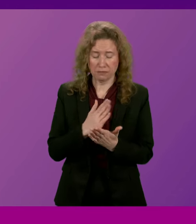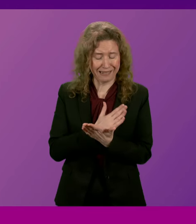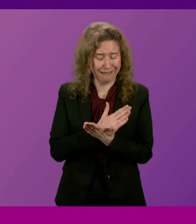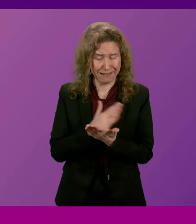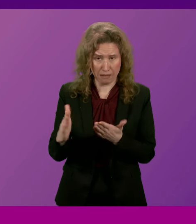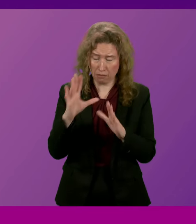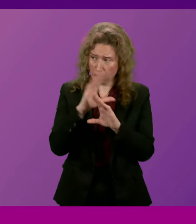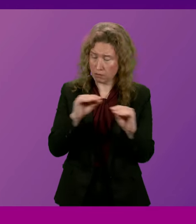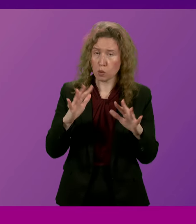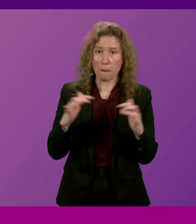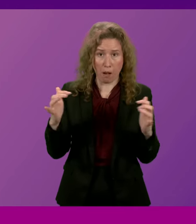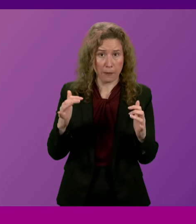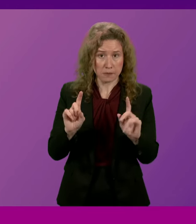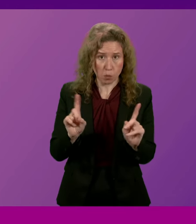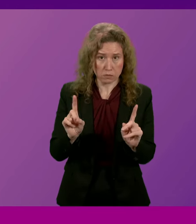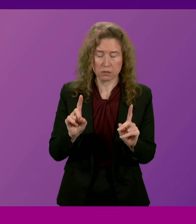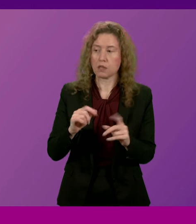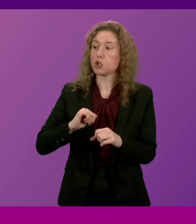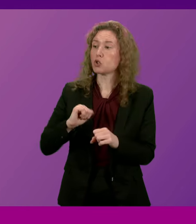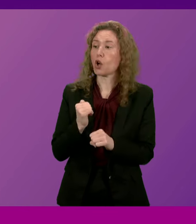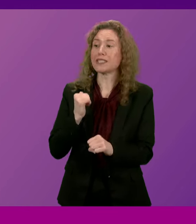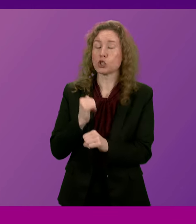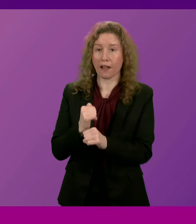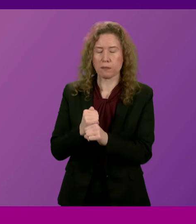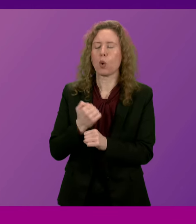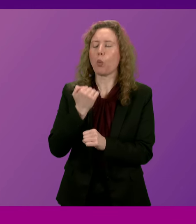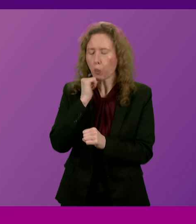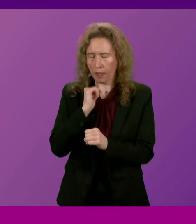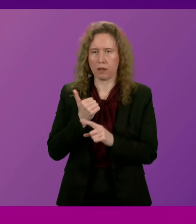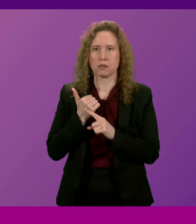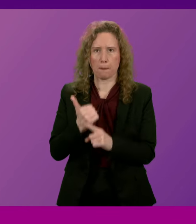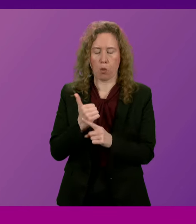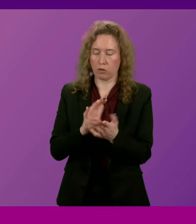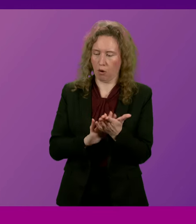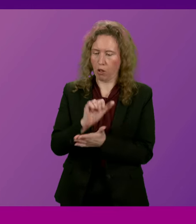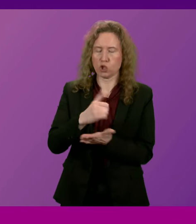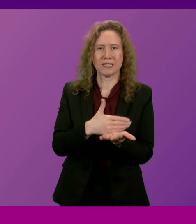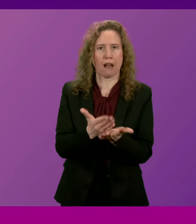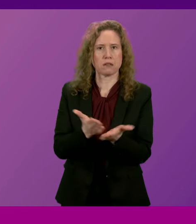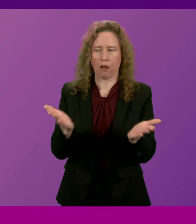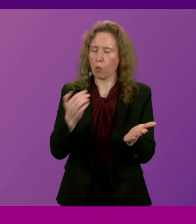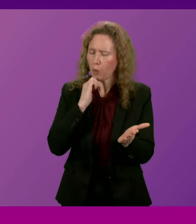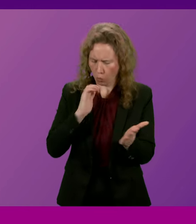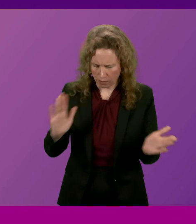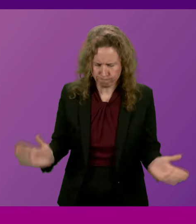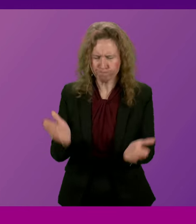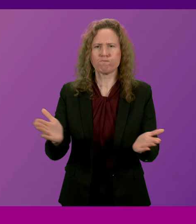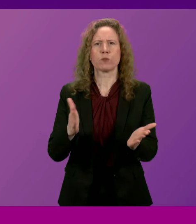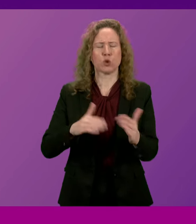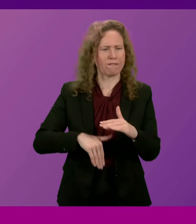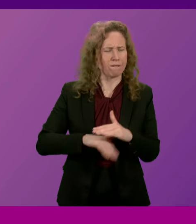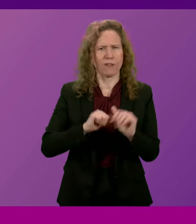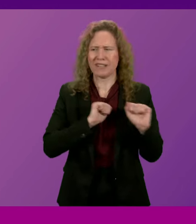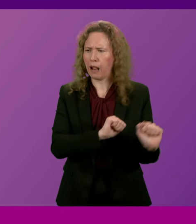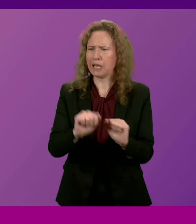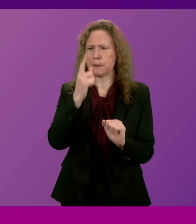clear to Parliament today is that the Scottish Government will support the cultural sector to fulfil its potential in